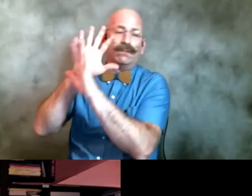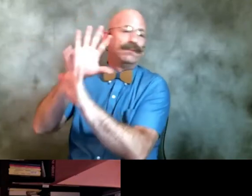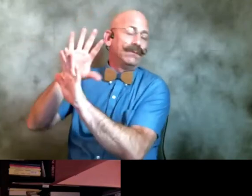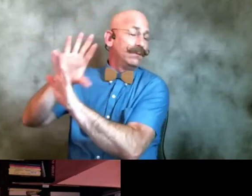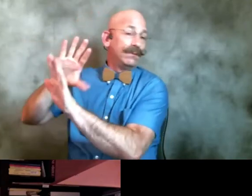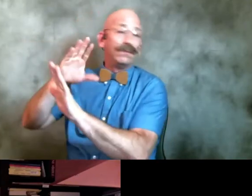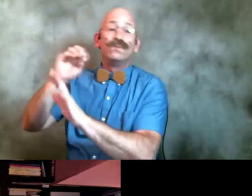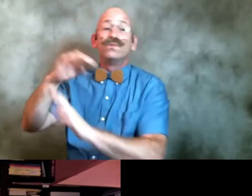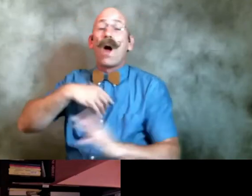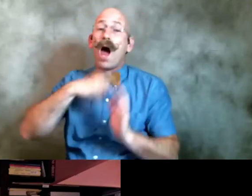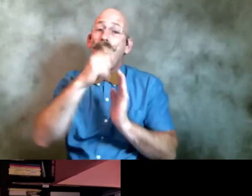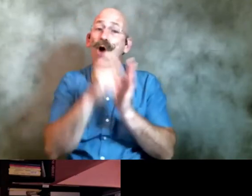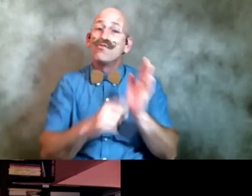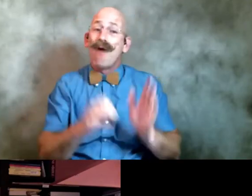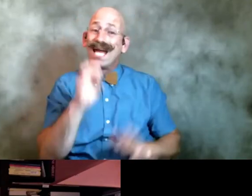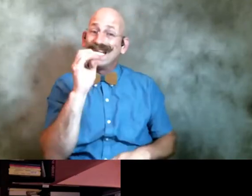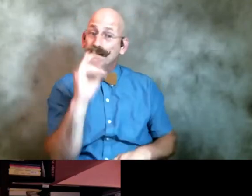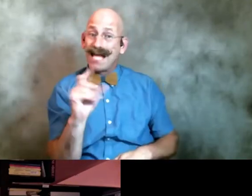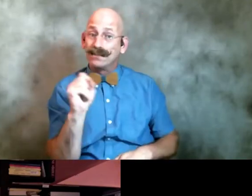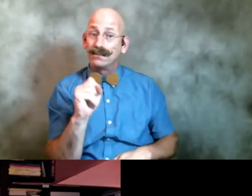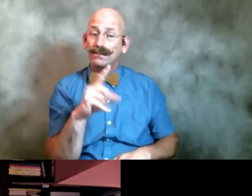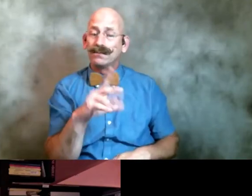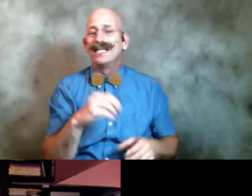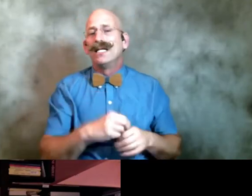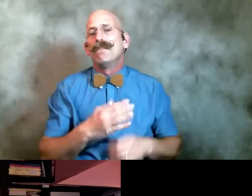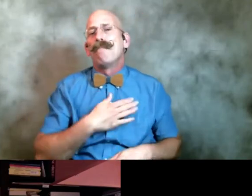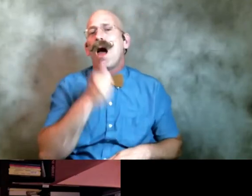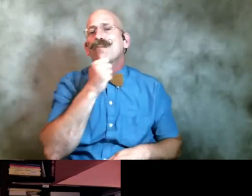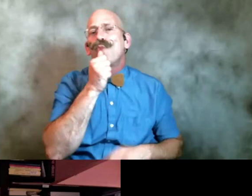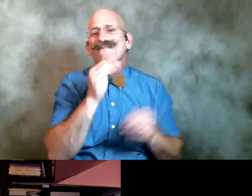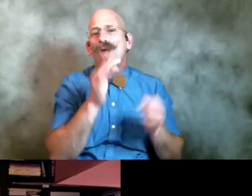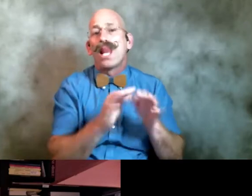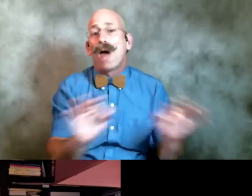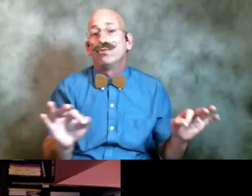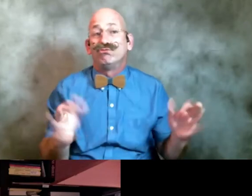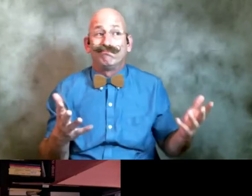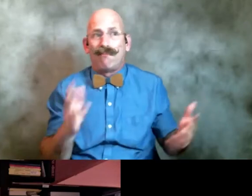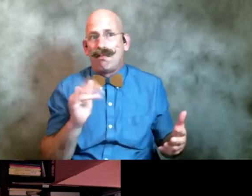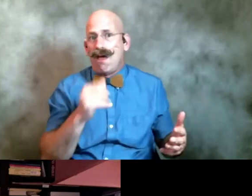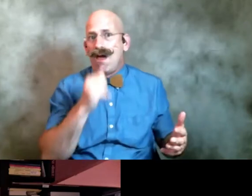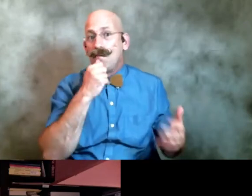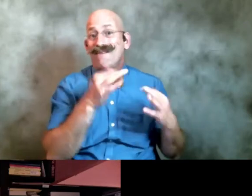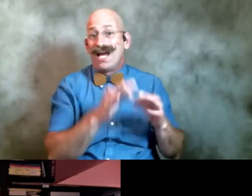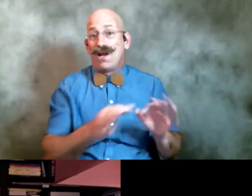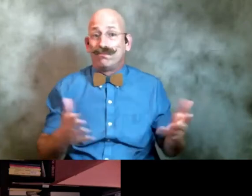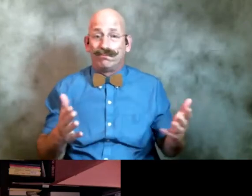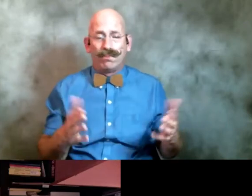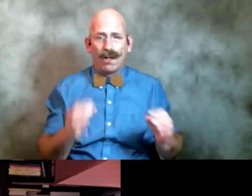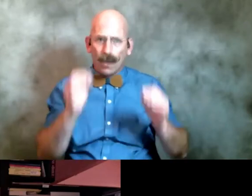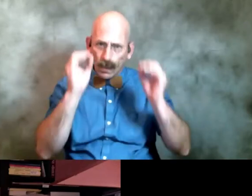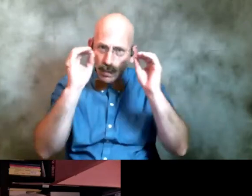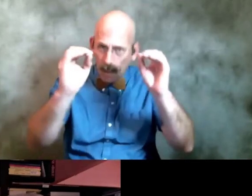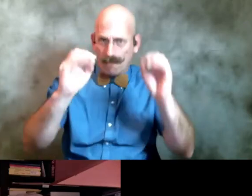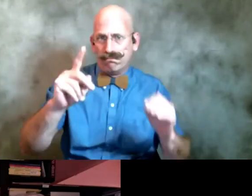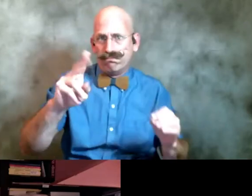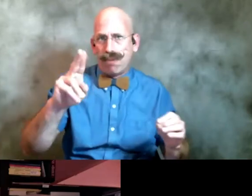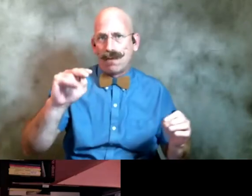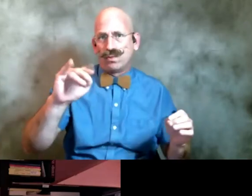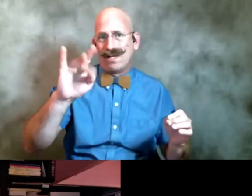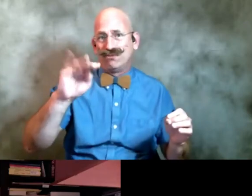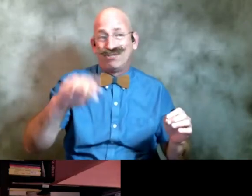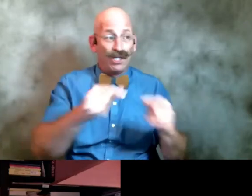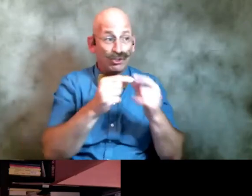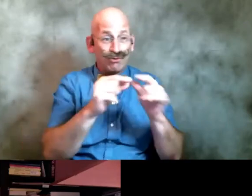writing emails in my private language which turned out to be no punctuation no grammar